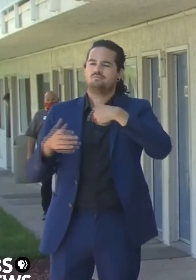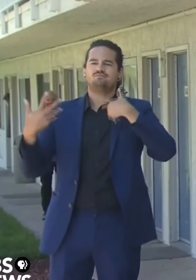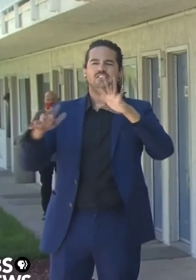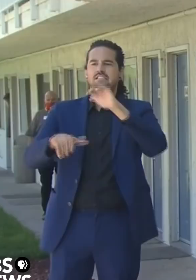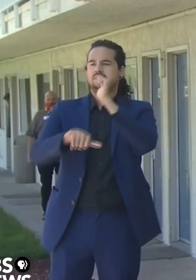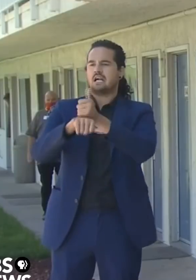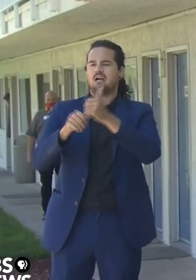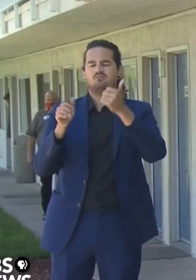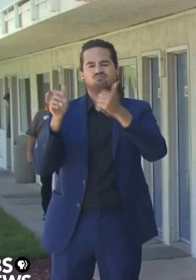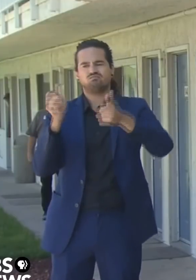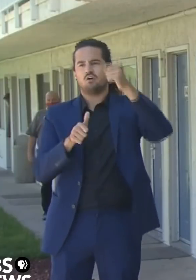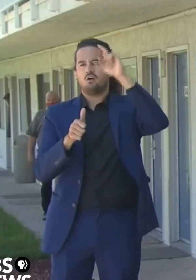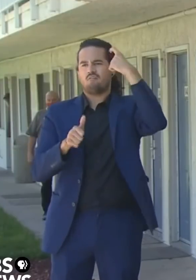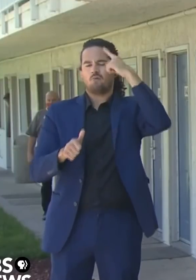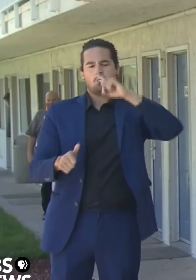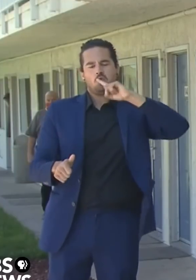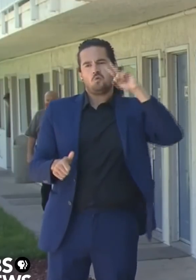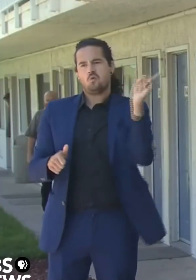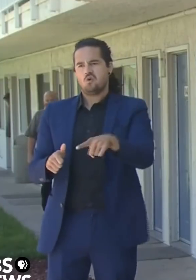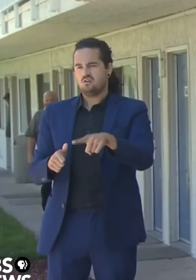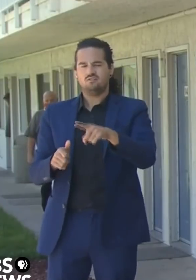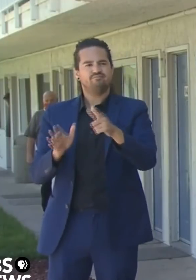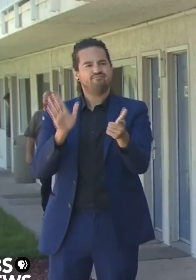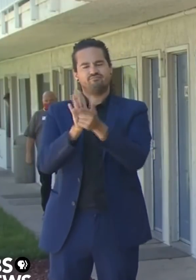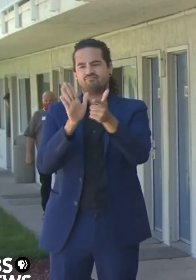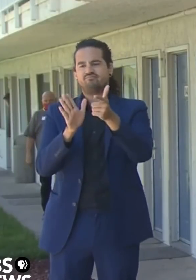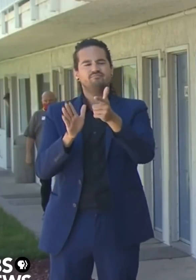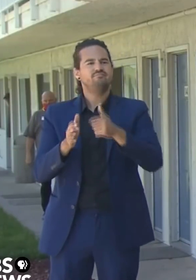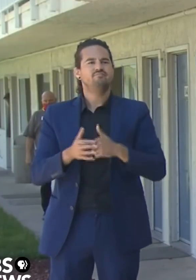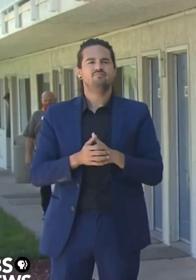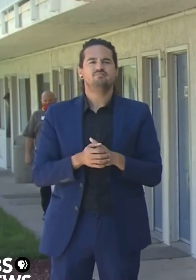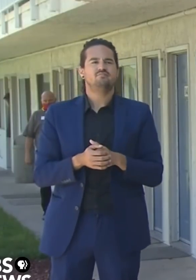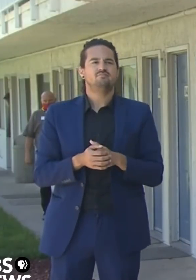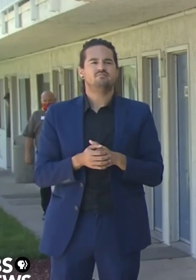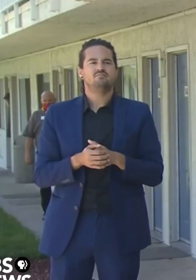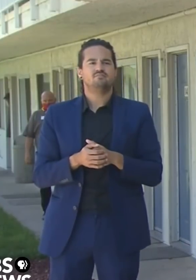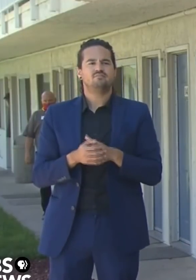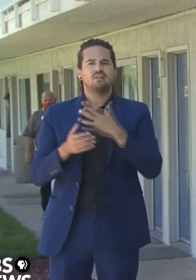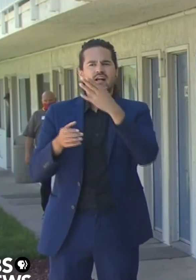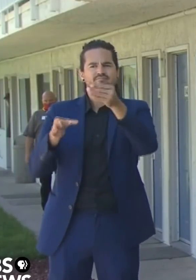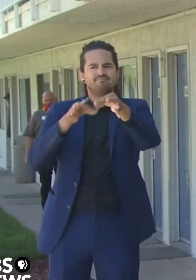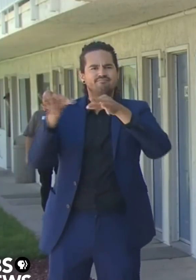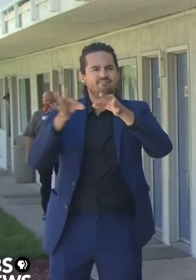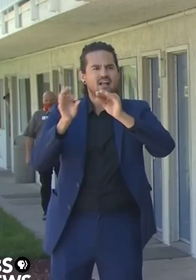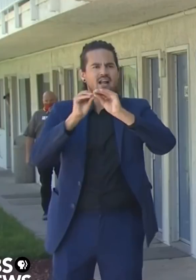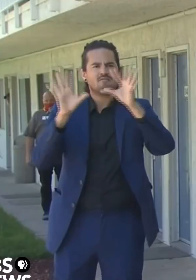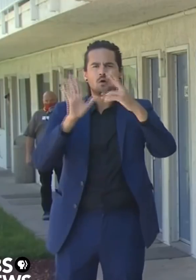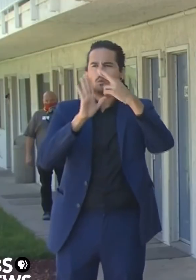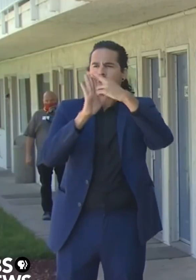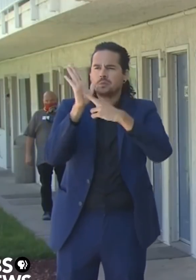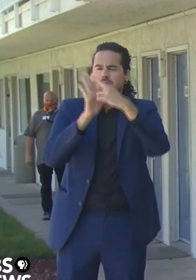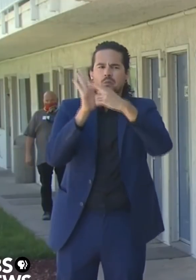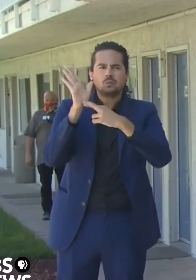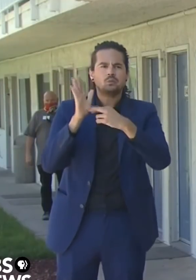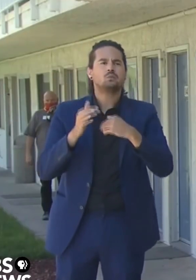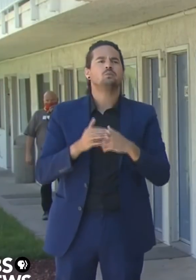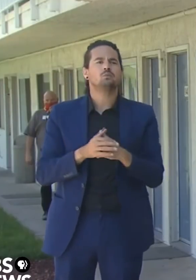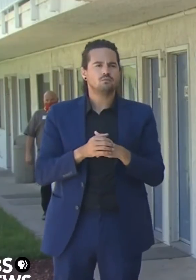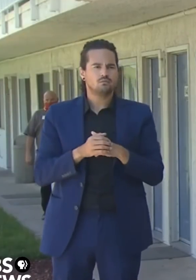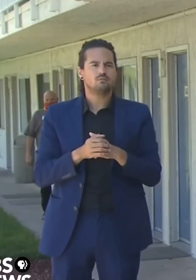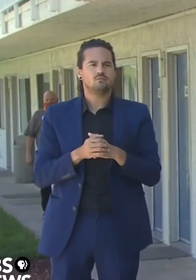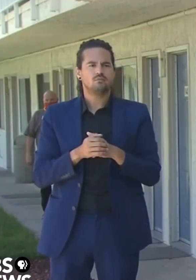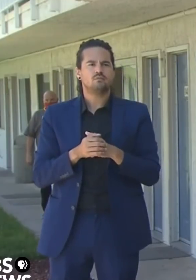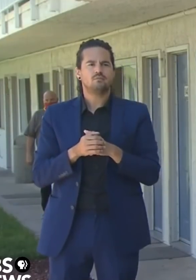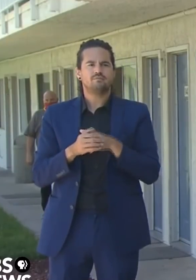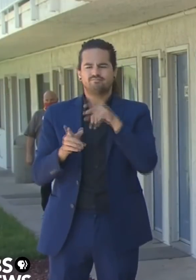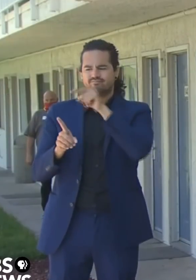executive order also provided clarification, provided clarity for counties that would allow them to go further